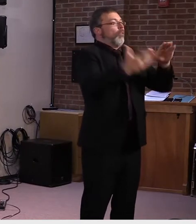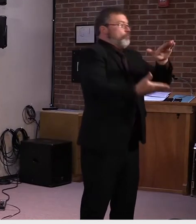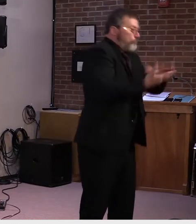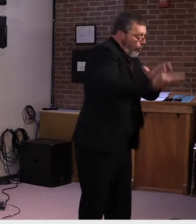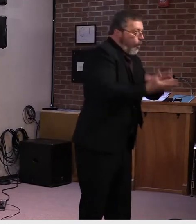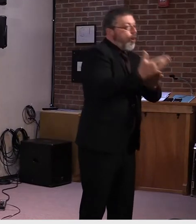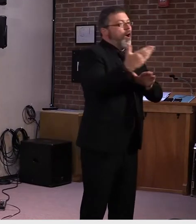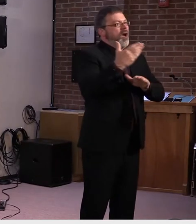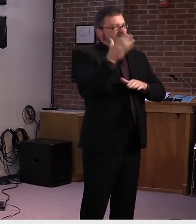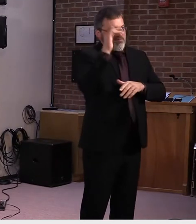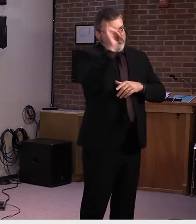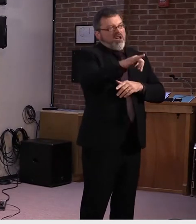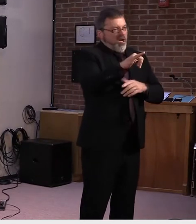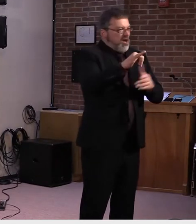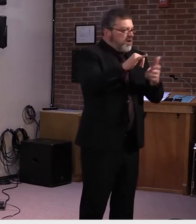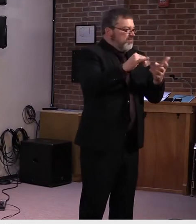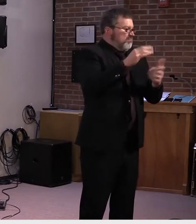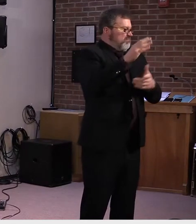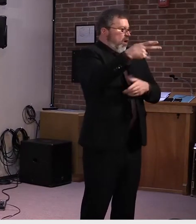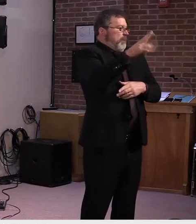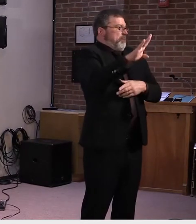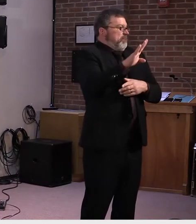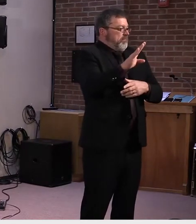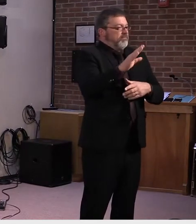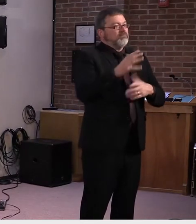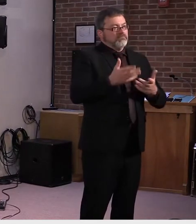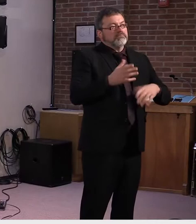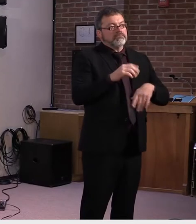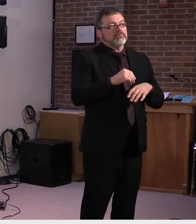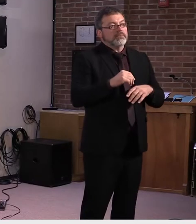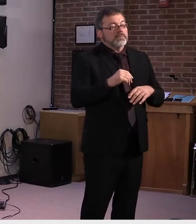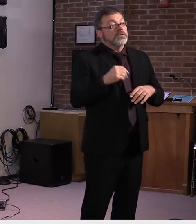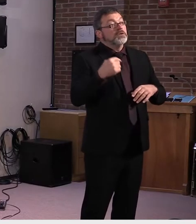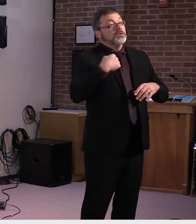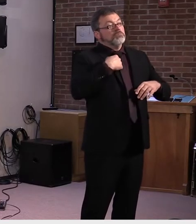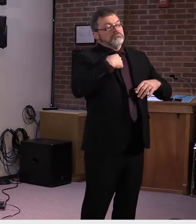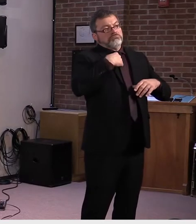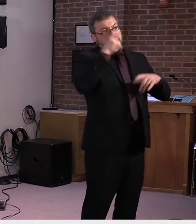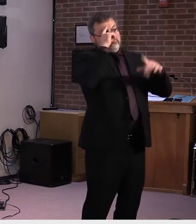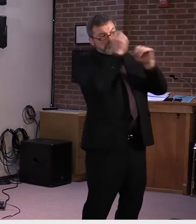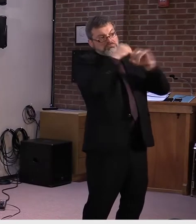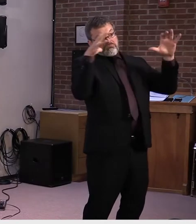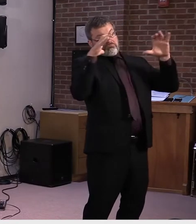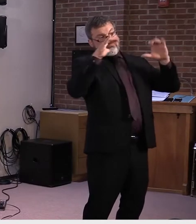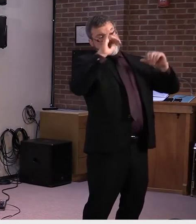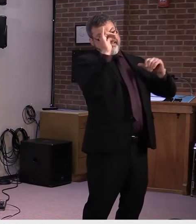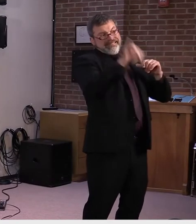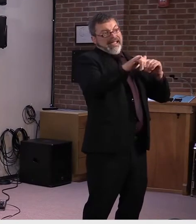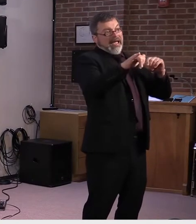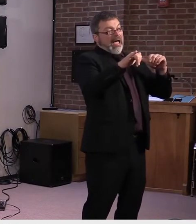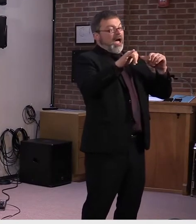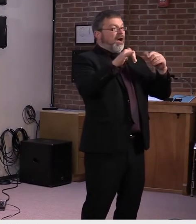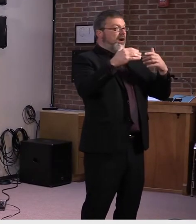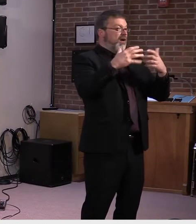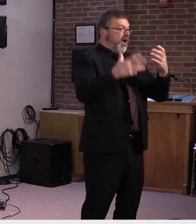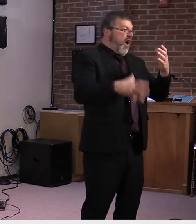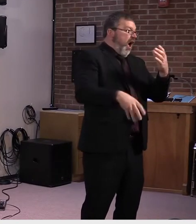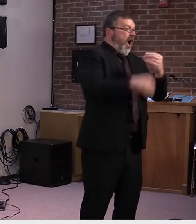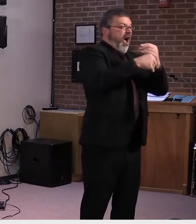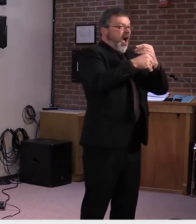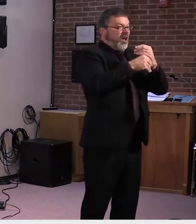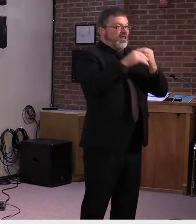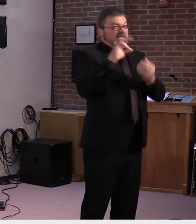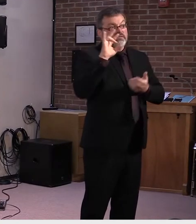It is anticipated and estimated that the regional hubs could serve as many as 7